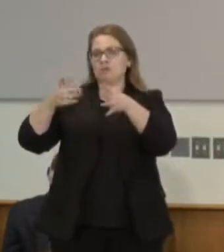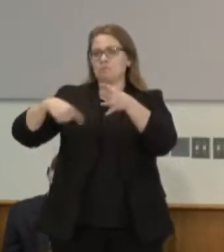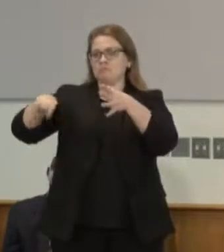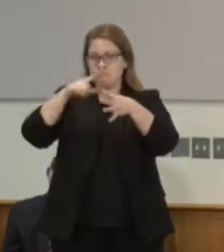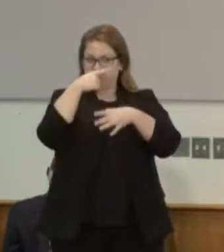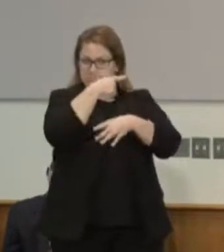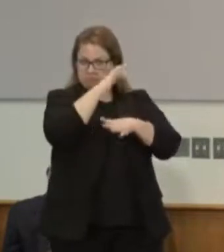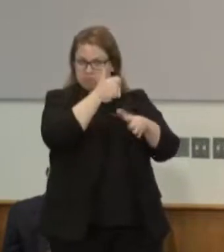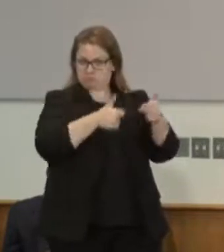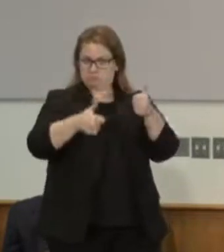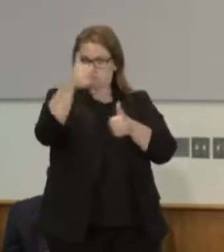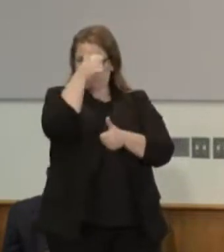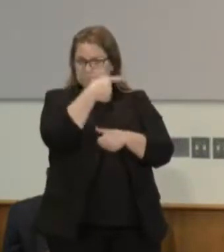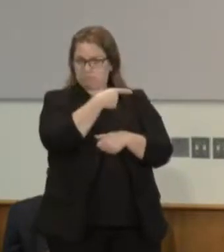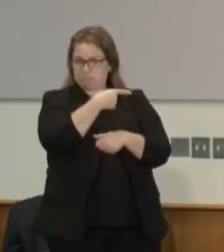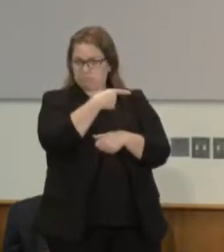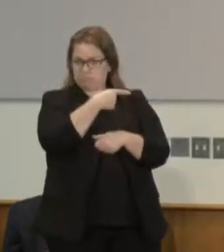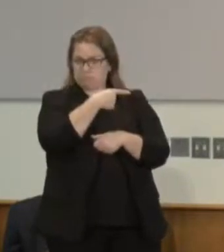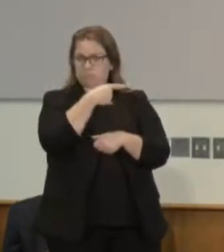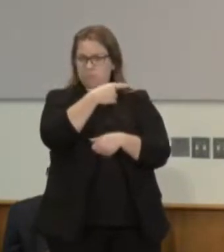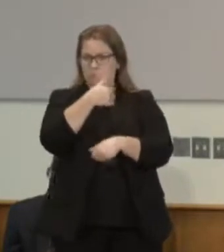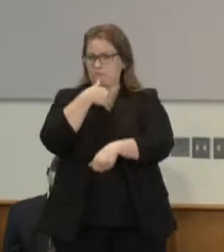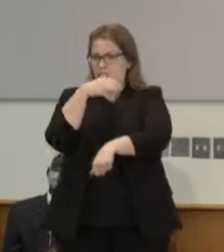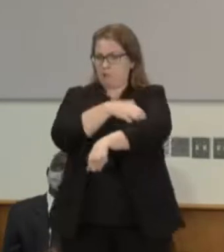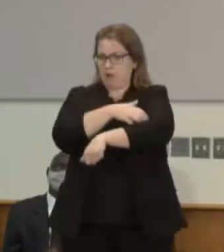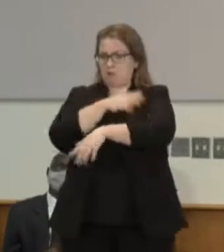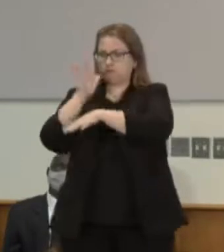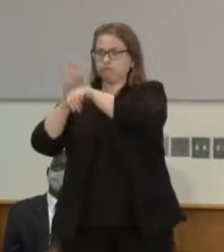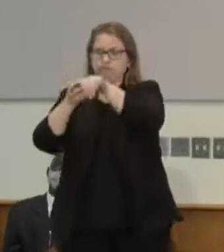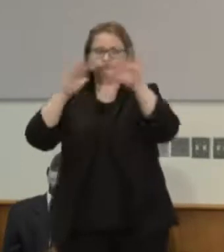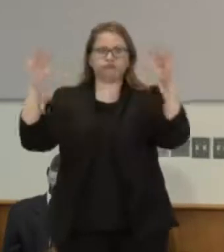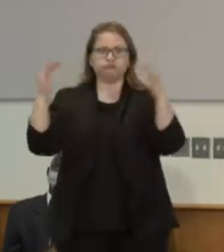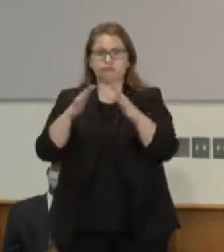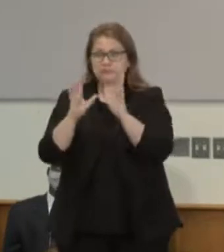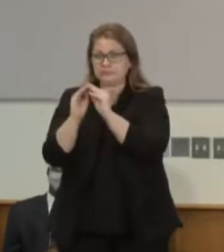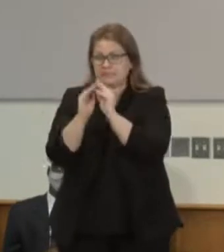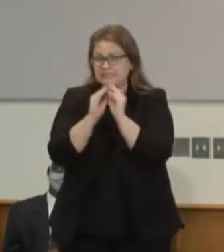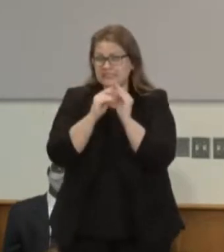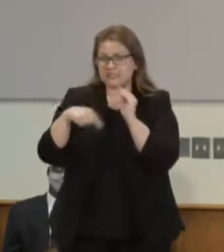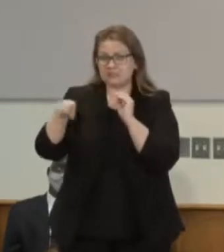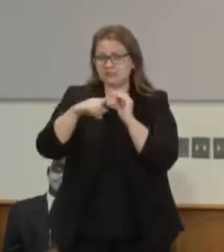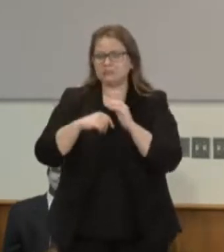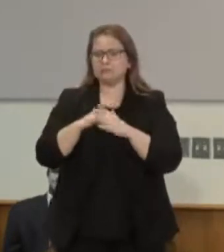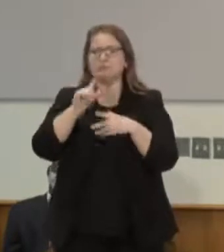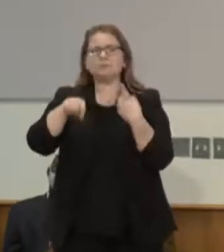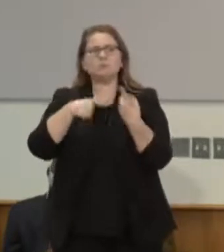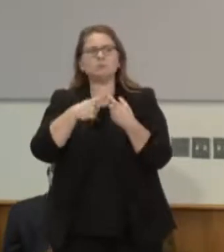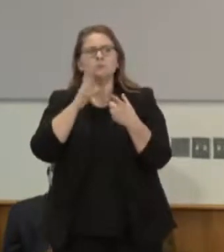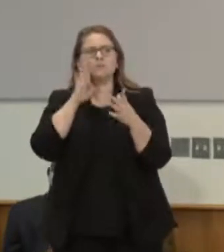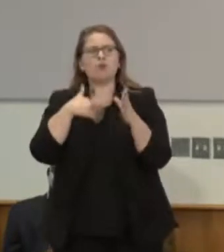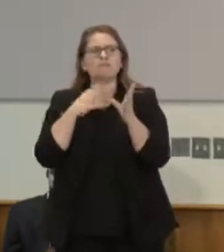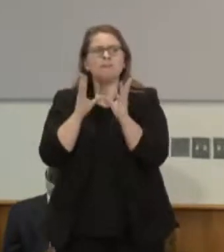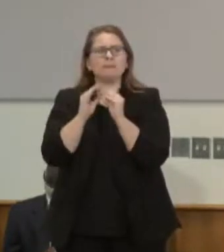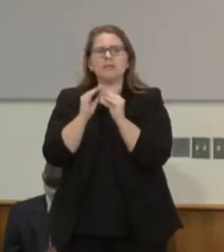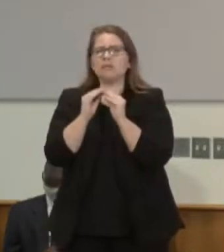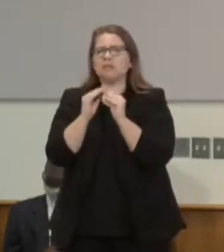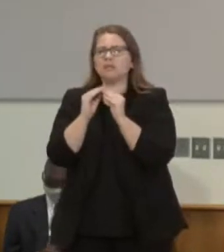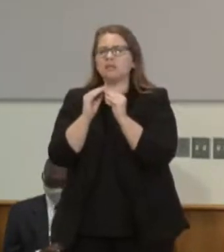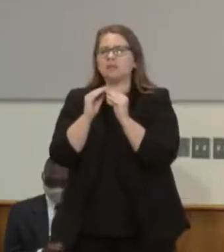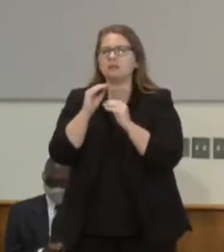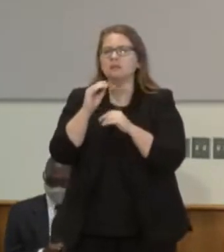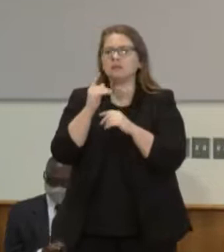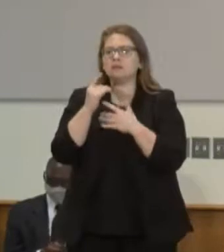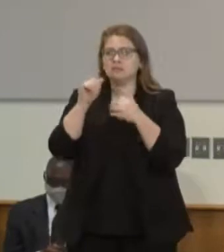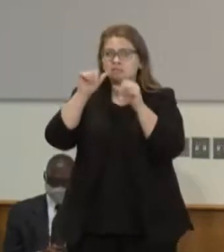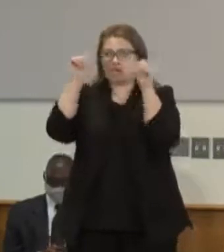that it's your power to call a meeting whenever you wish when's the meeting going to be scheduled and what do you want the cap board to do now that the statue is